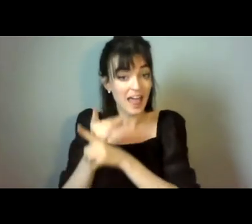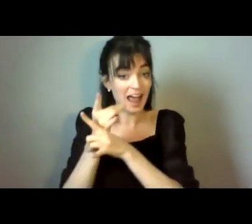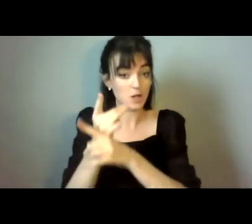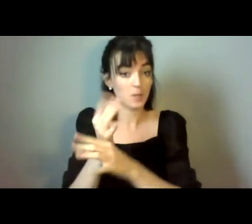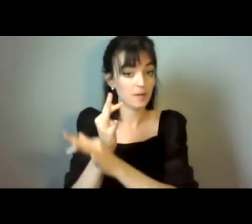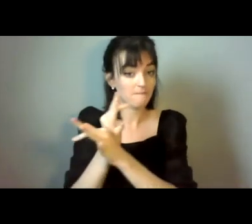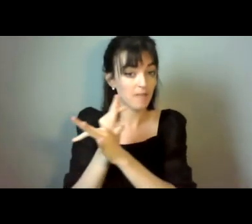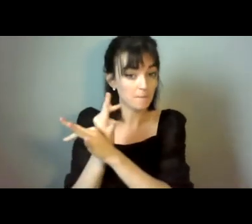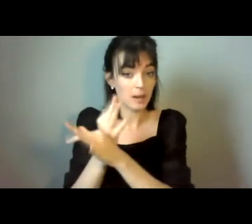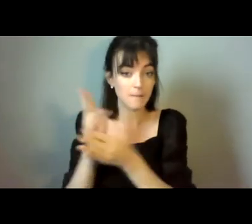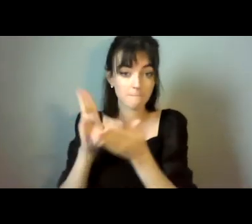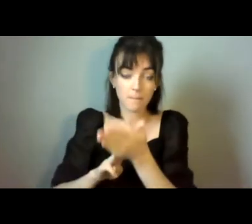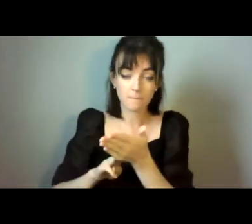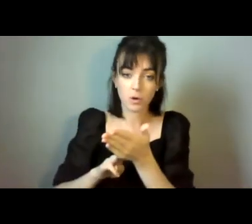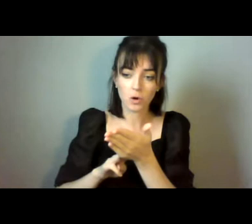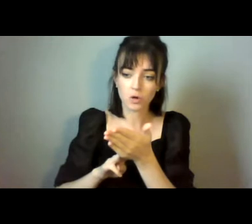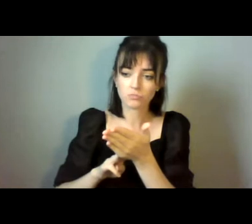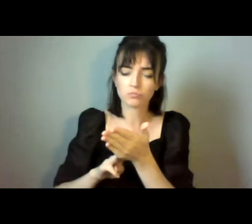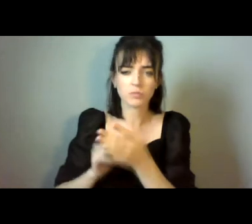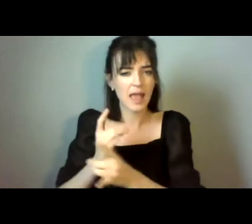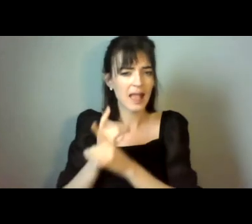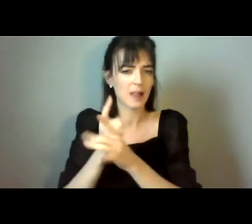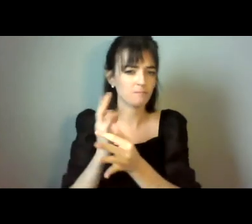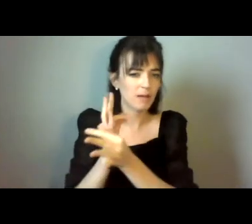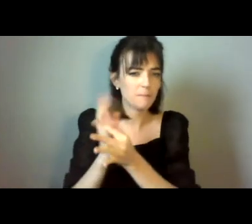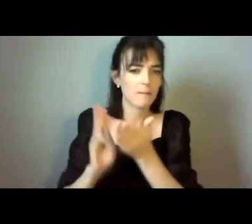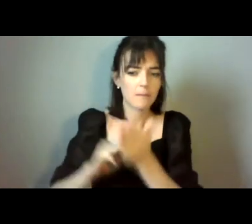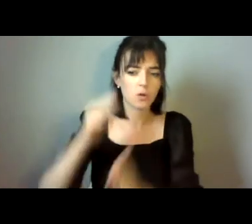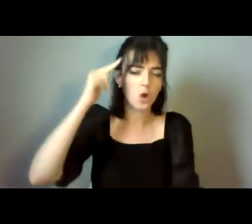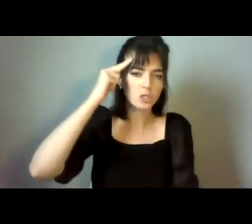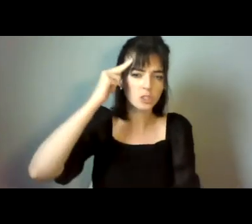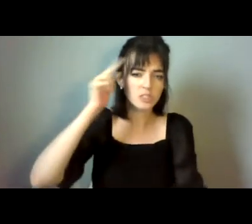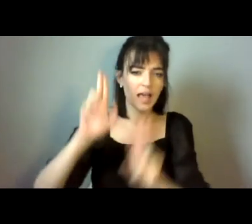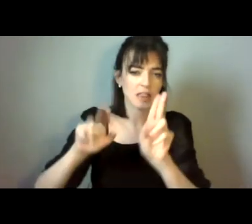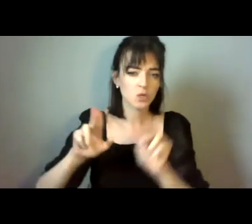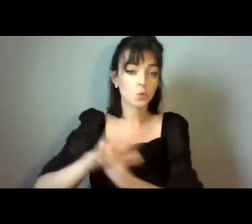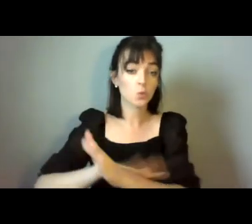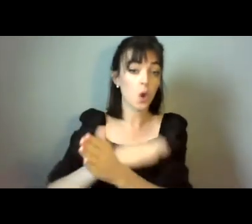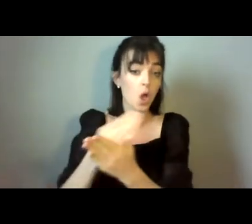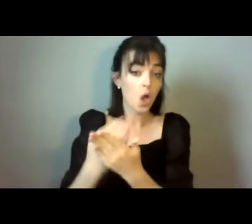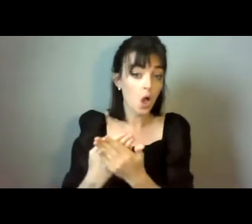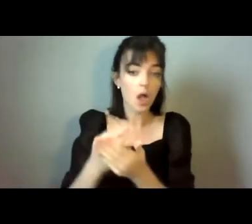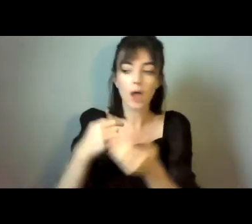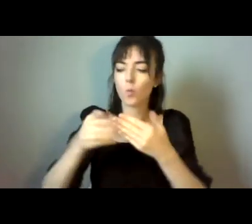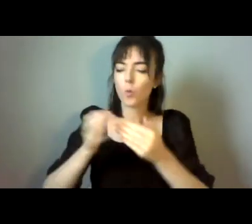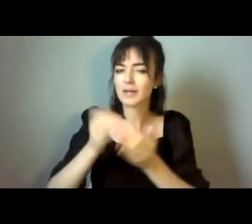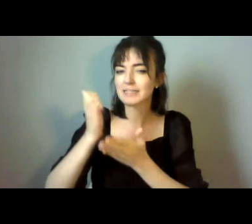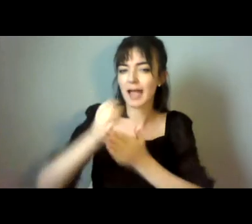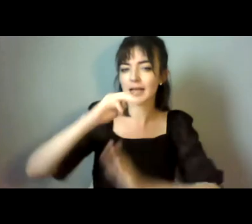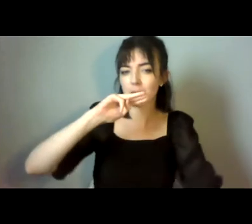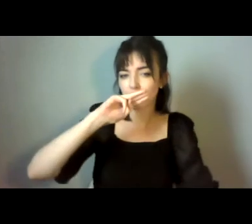understand the new law and what it means for